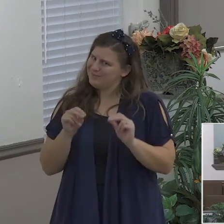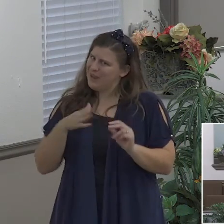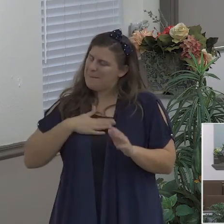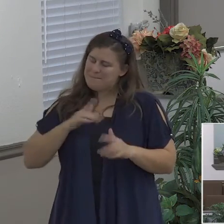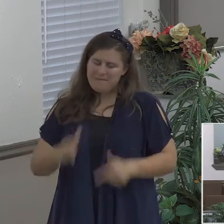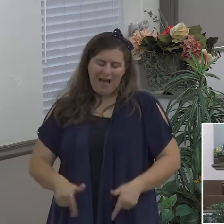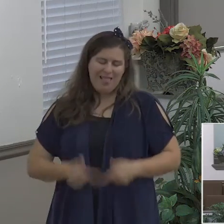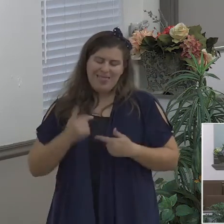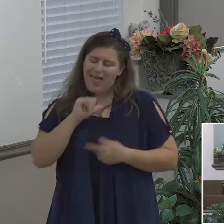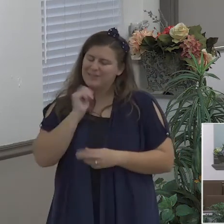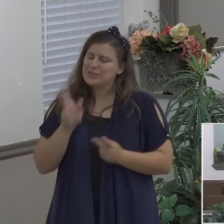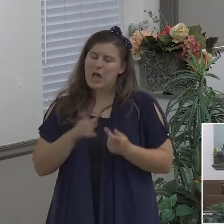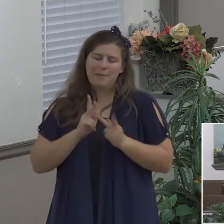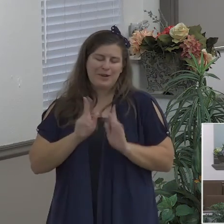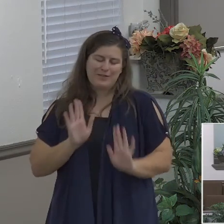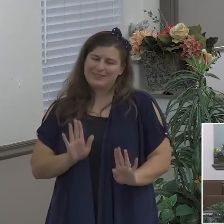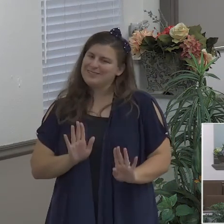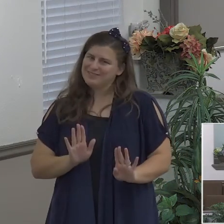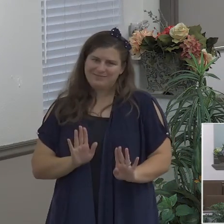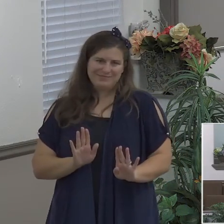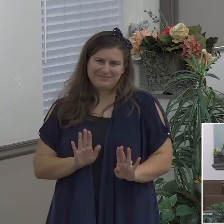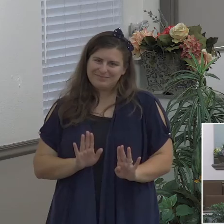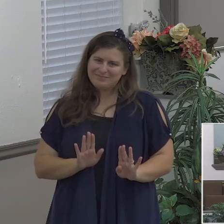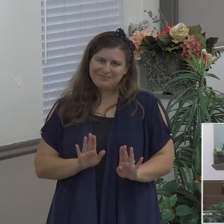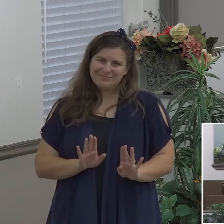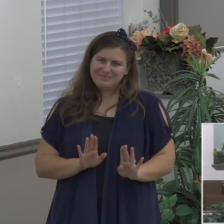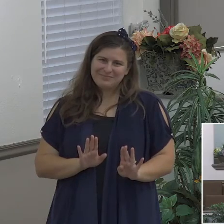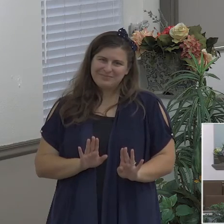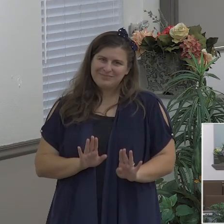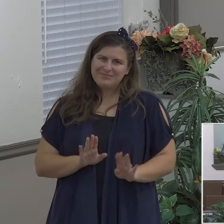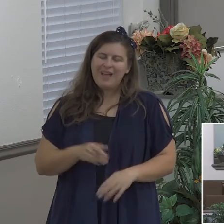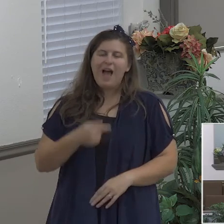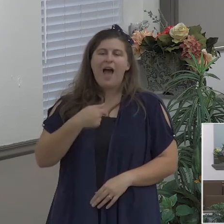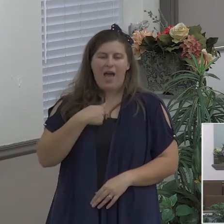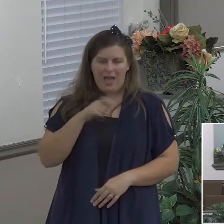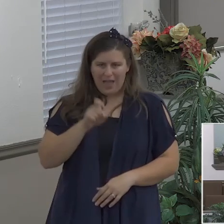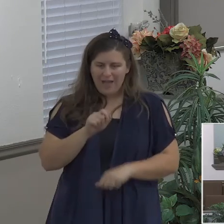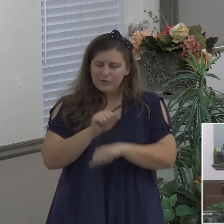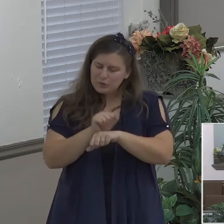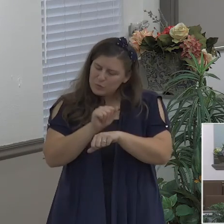I have to I have to keep this in my memory as well